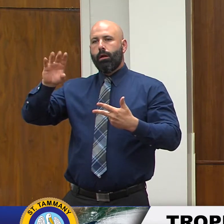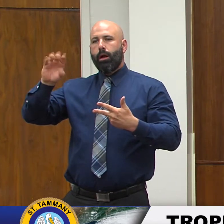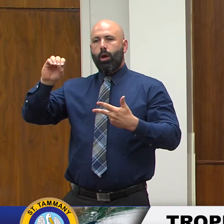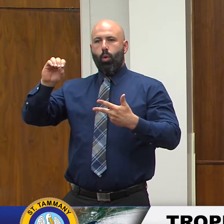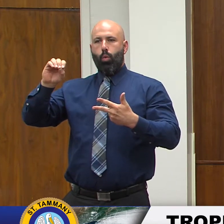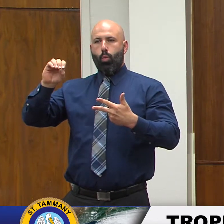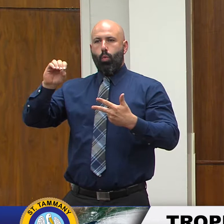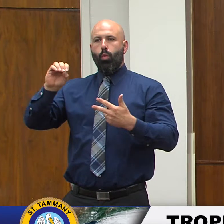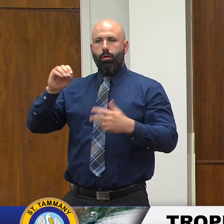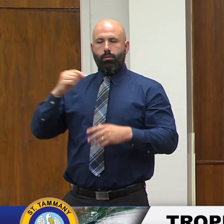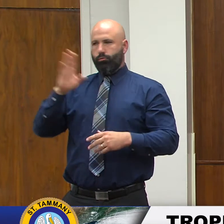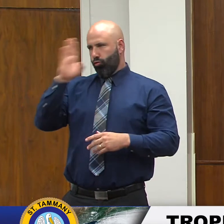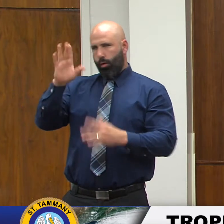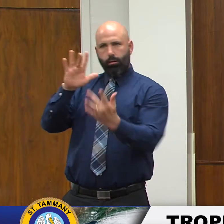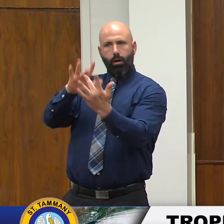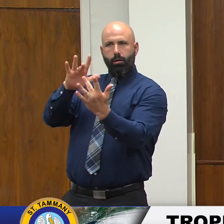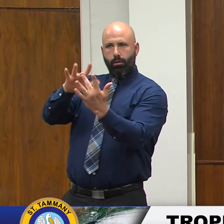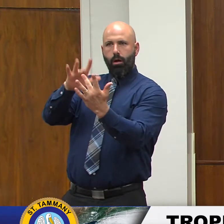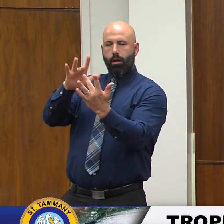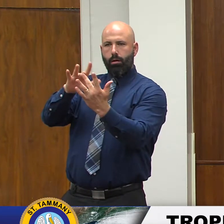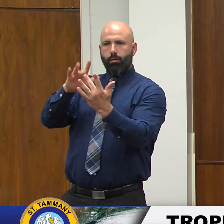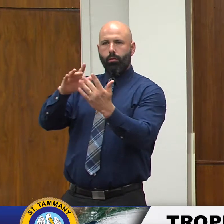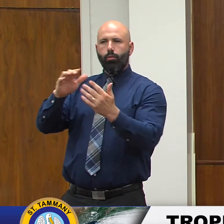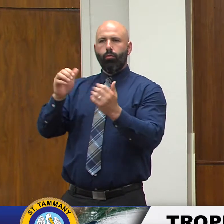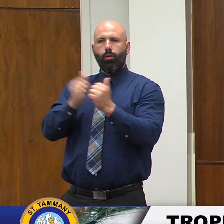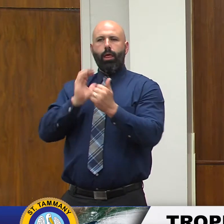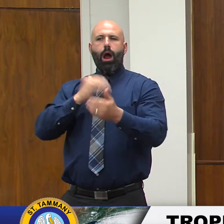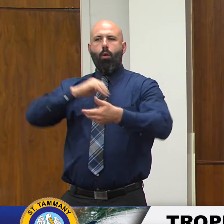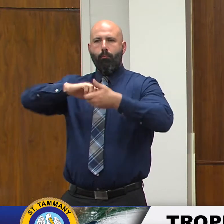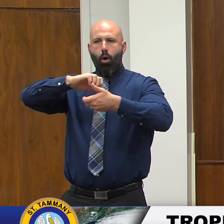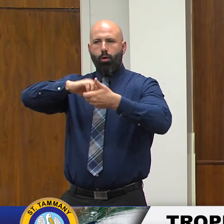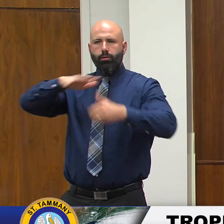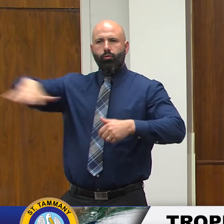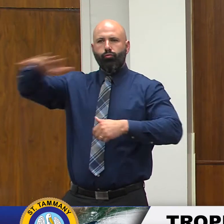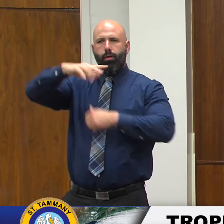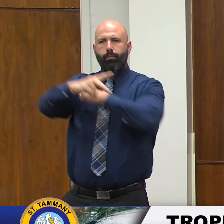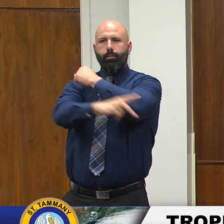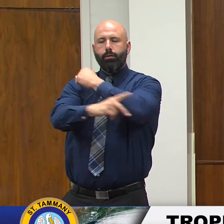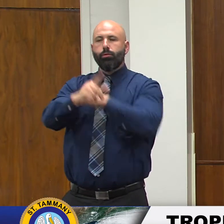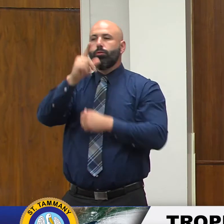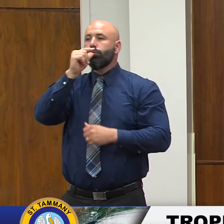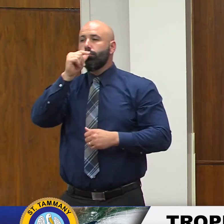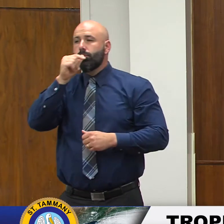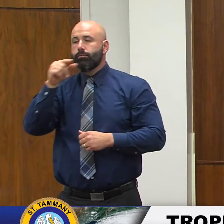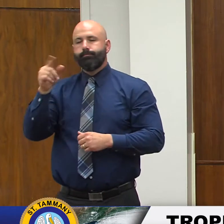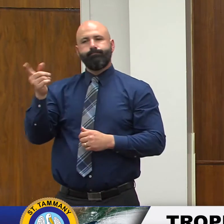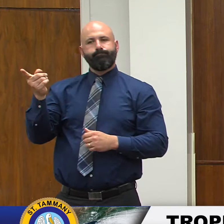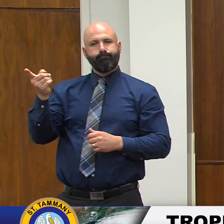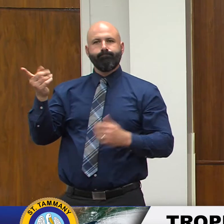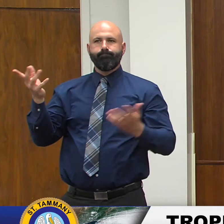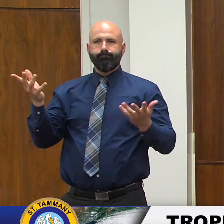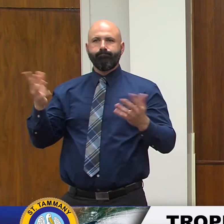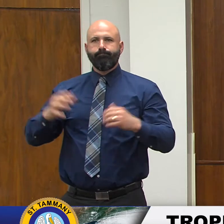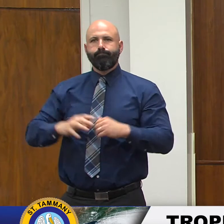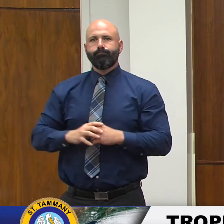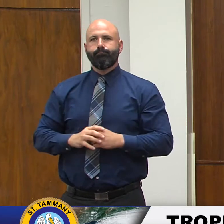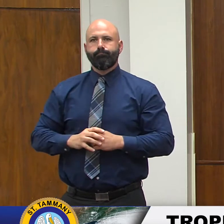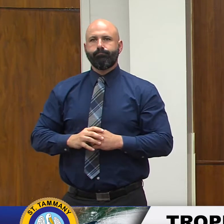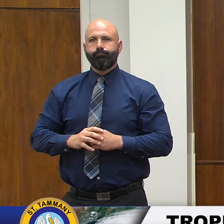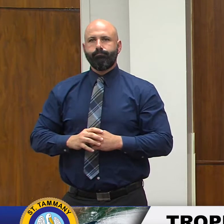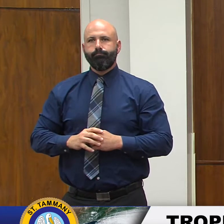as well as other partners throughout St Tammany parish that allow us to to